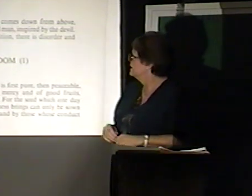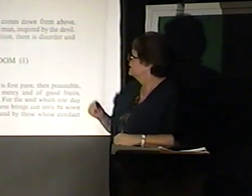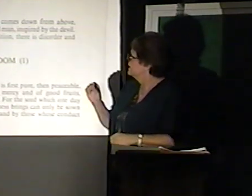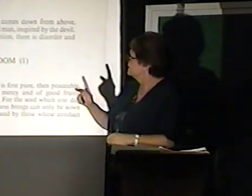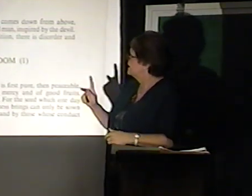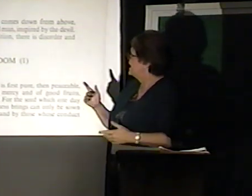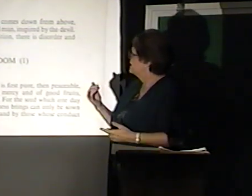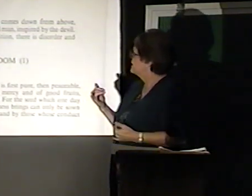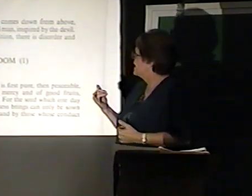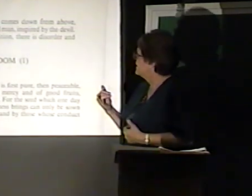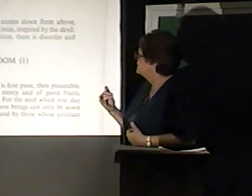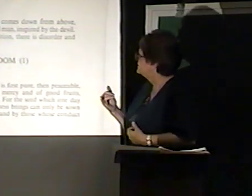Do not they do?